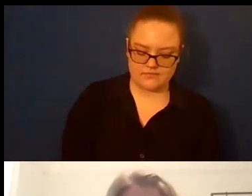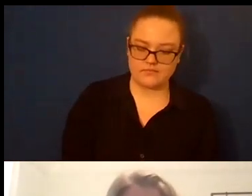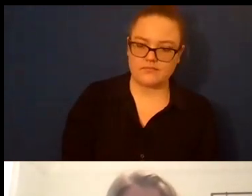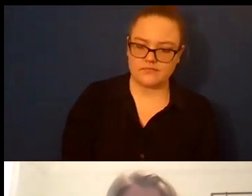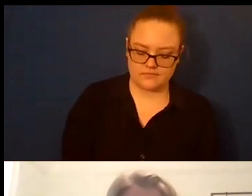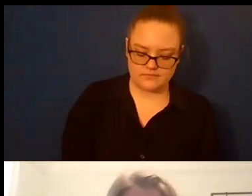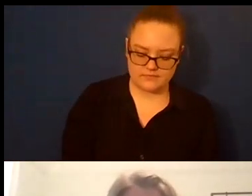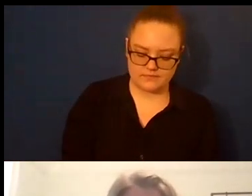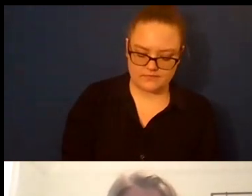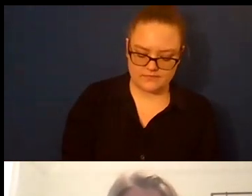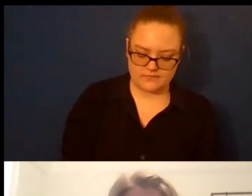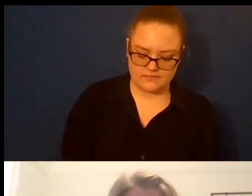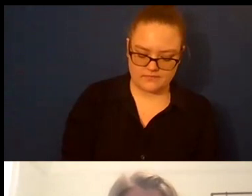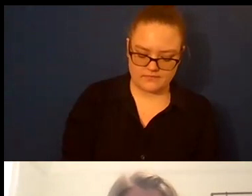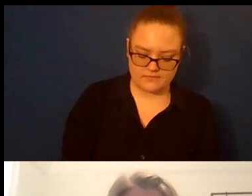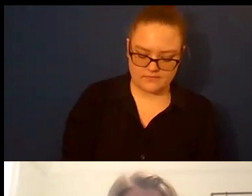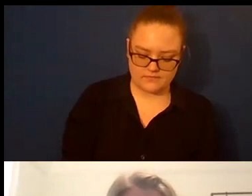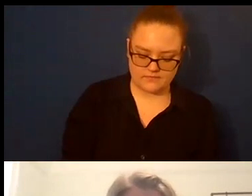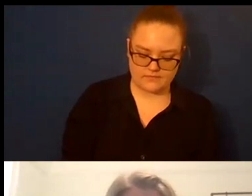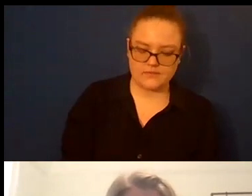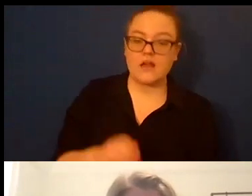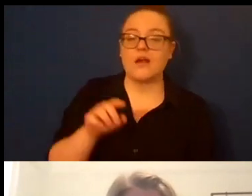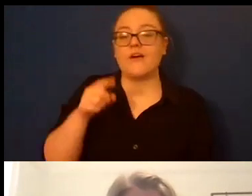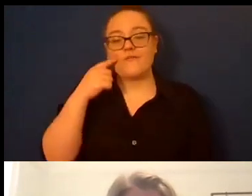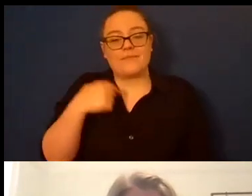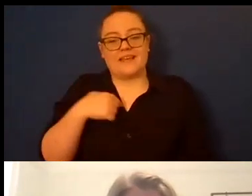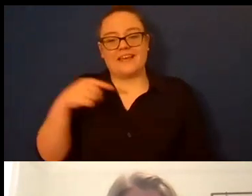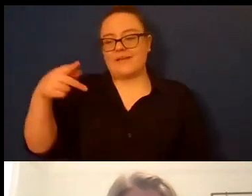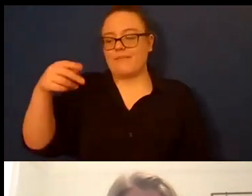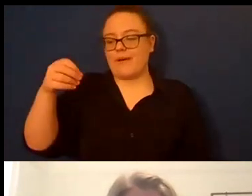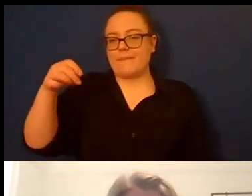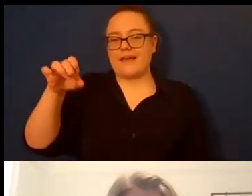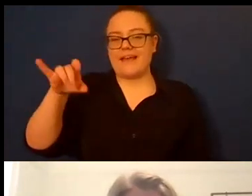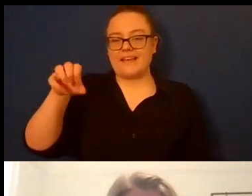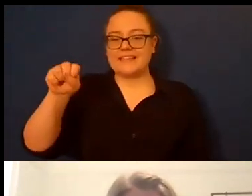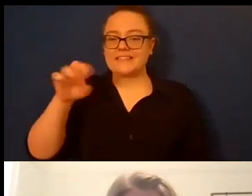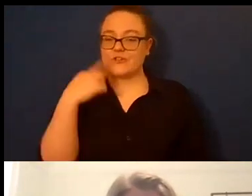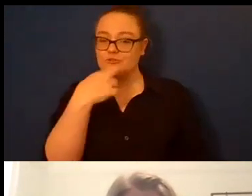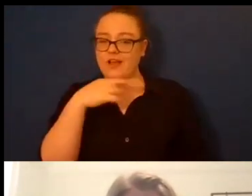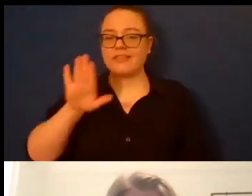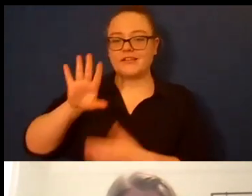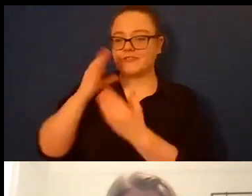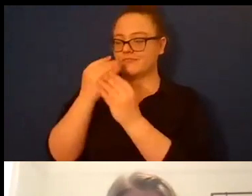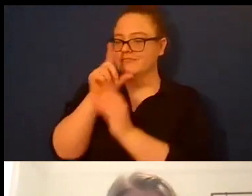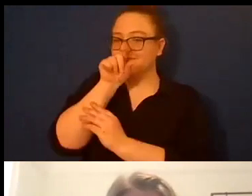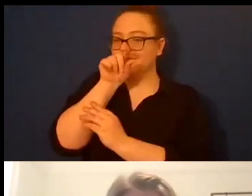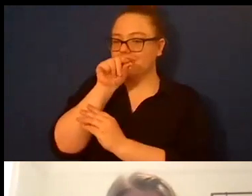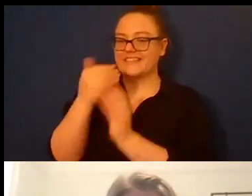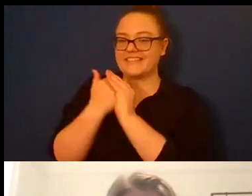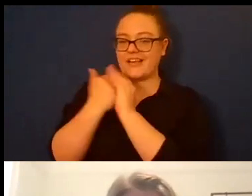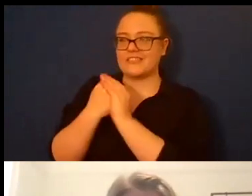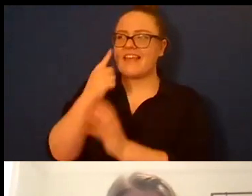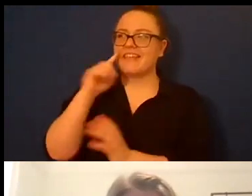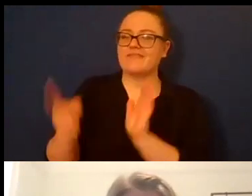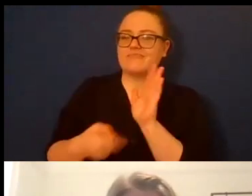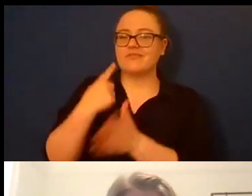Popeye's spicy chicken sandwich which I think I've eaten maybe once a week since pandemic started sometimes